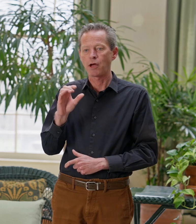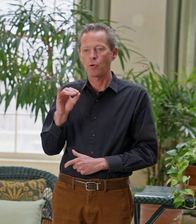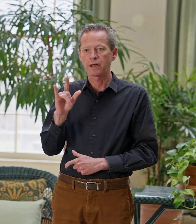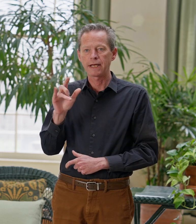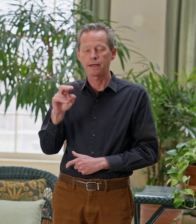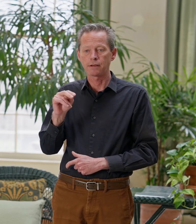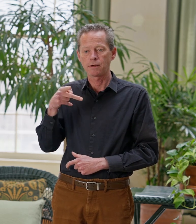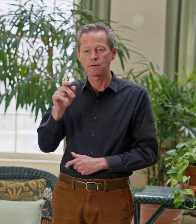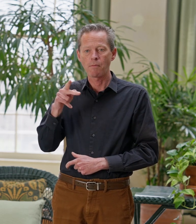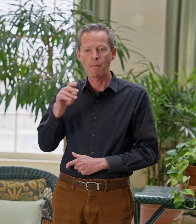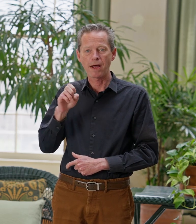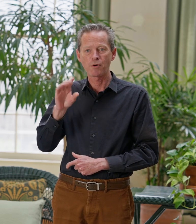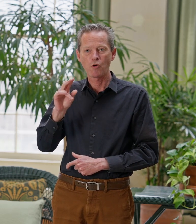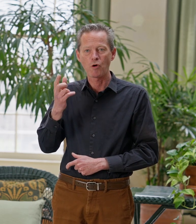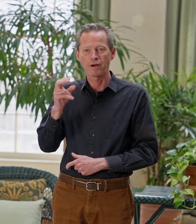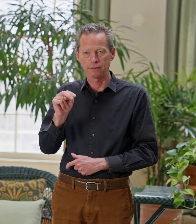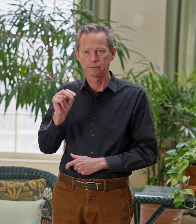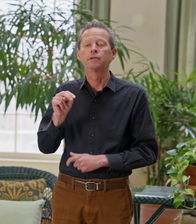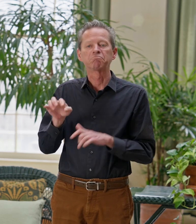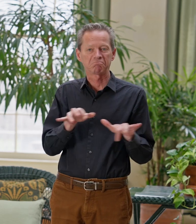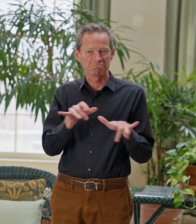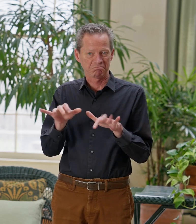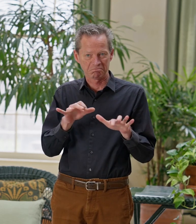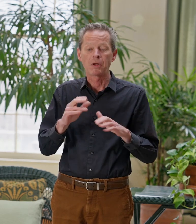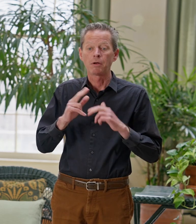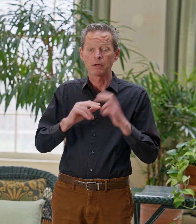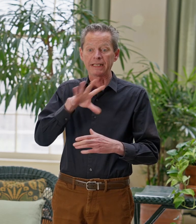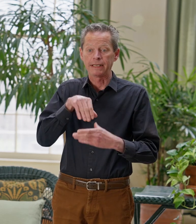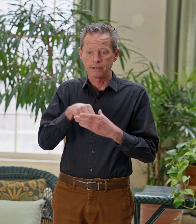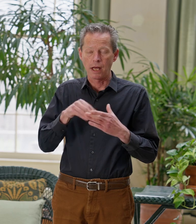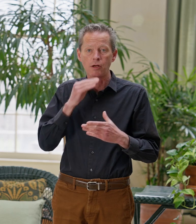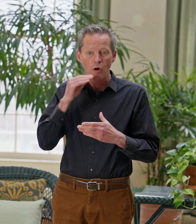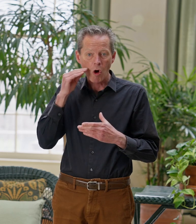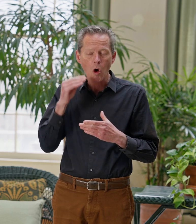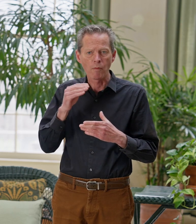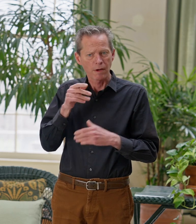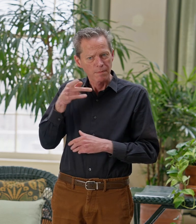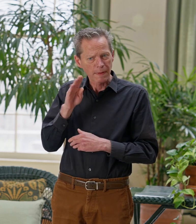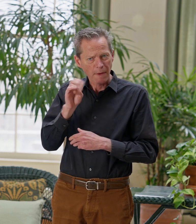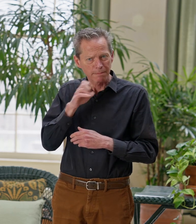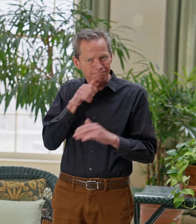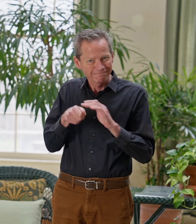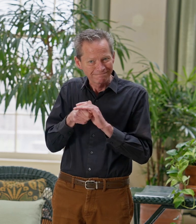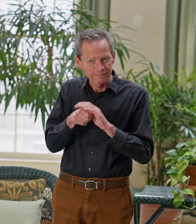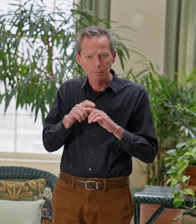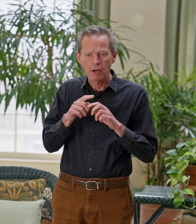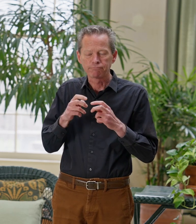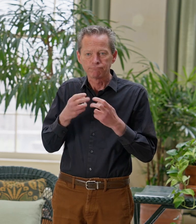that was built into his home, and the pipes are hidden on different levels. But when you sat in this room for concerts or music house,